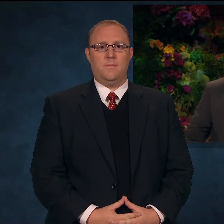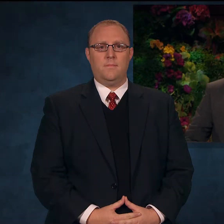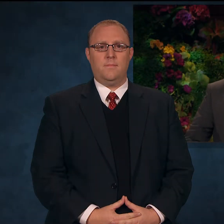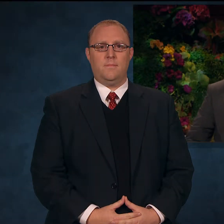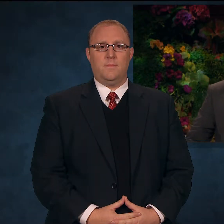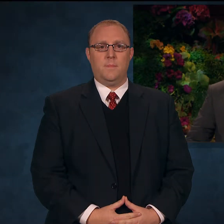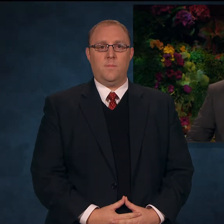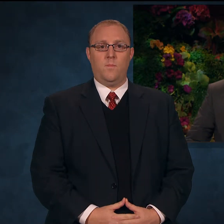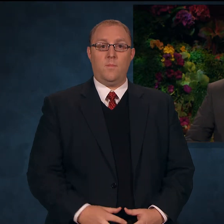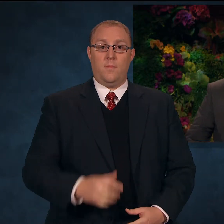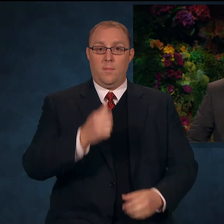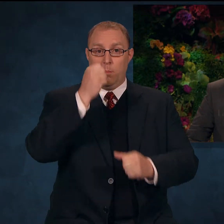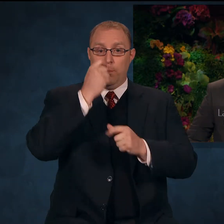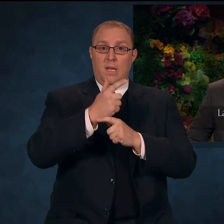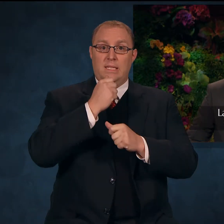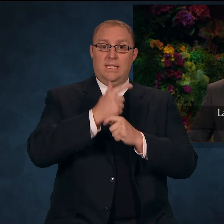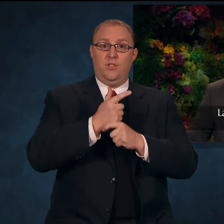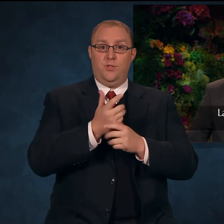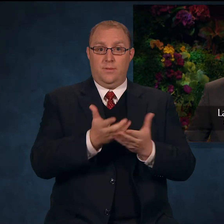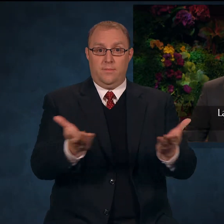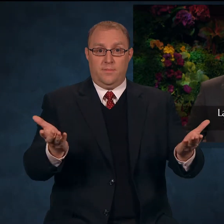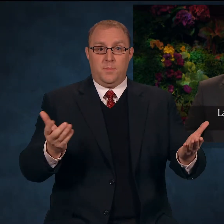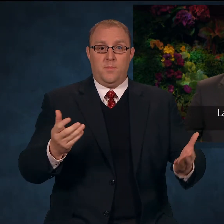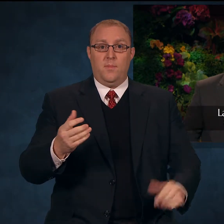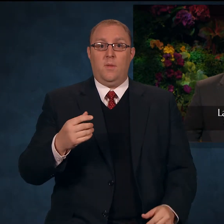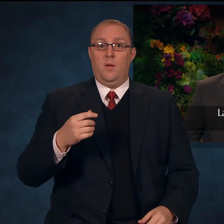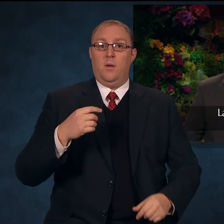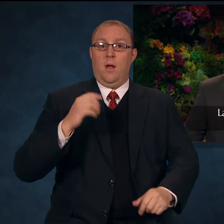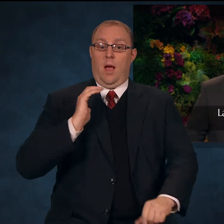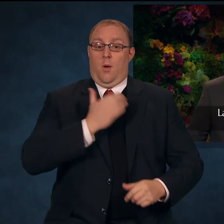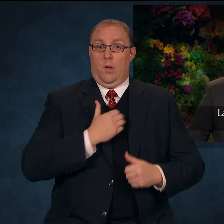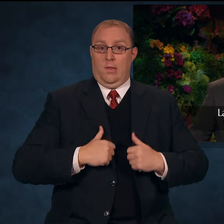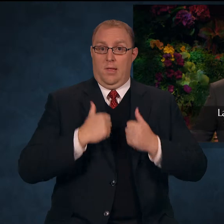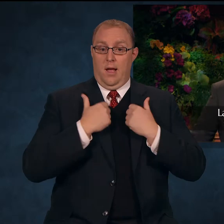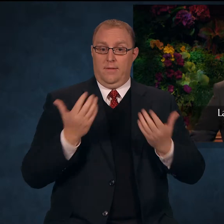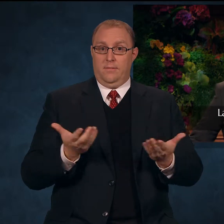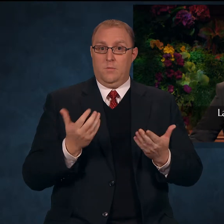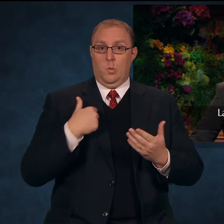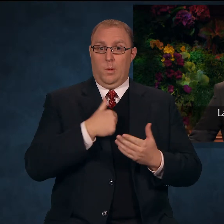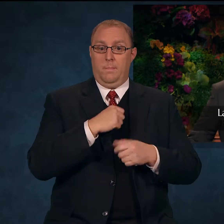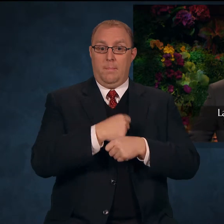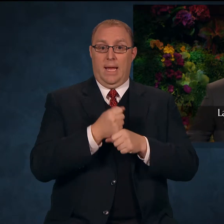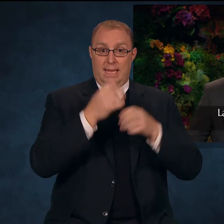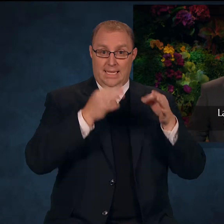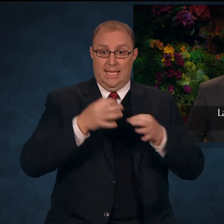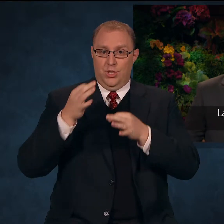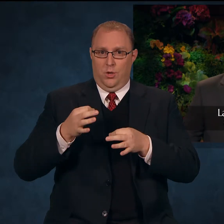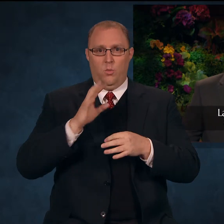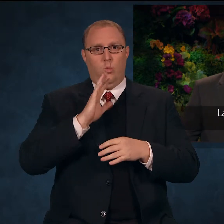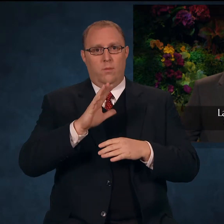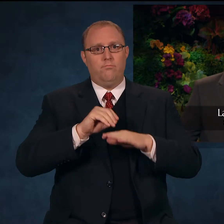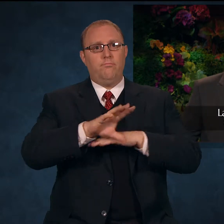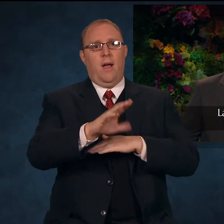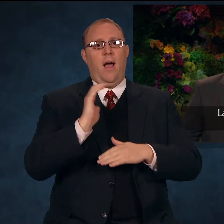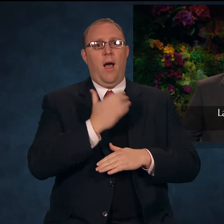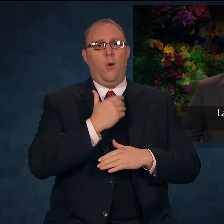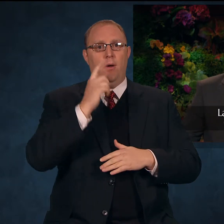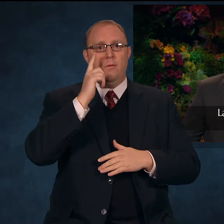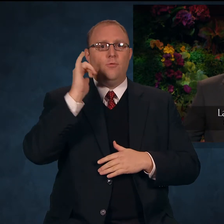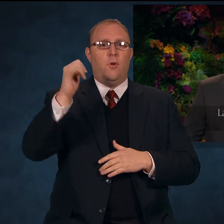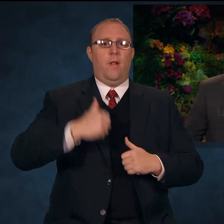Brothers and sisters, the decisions we make in this life greatly affect the course of our eternal life.